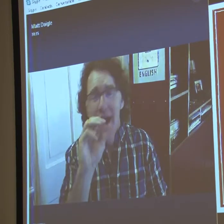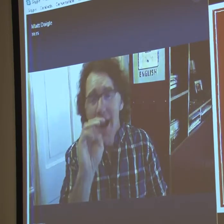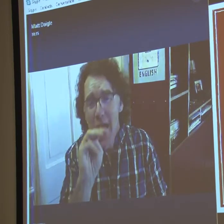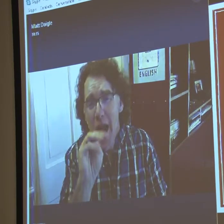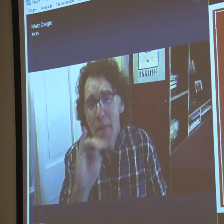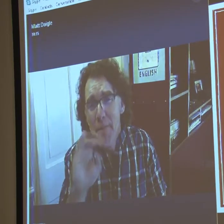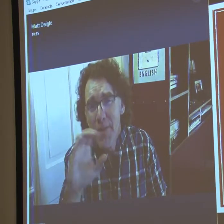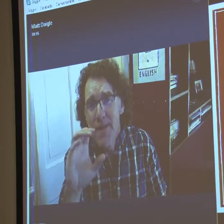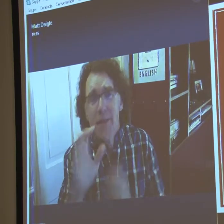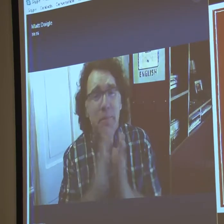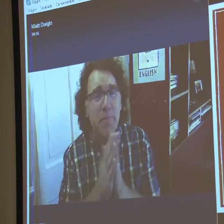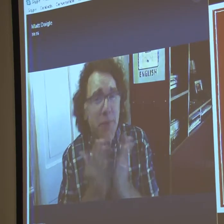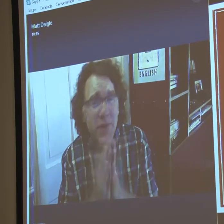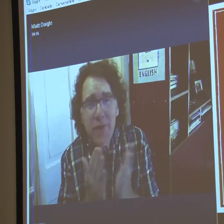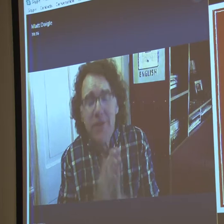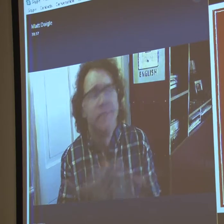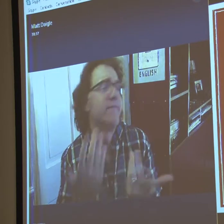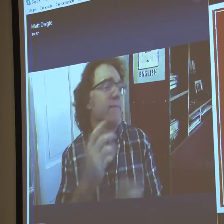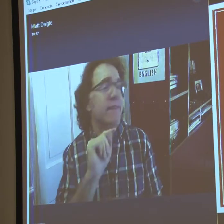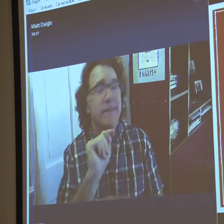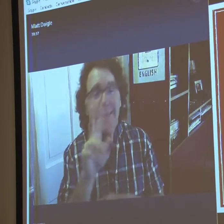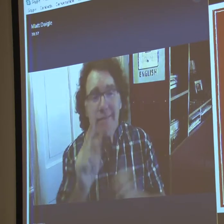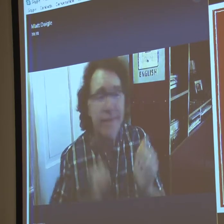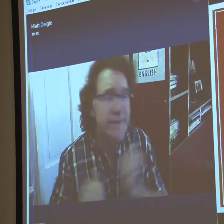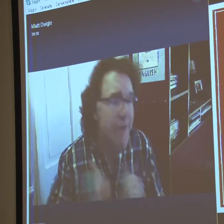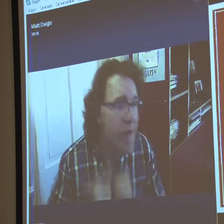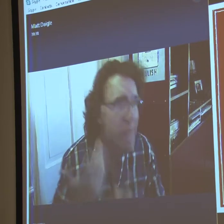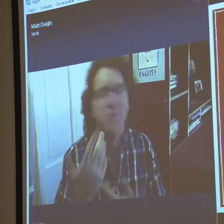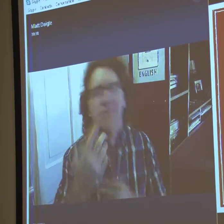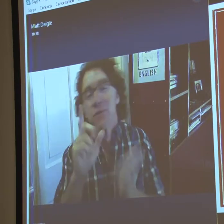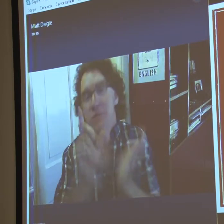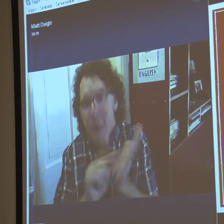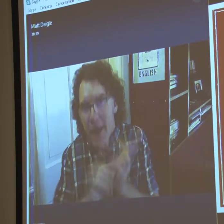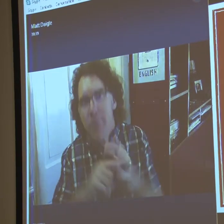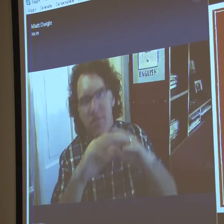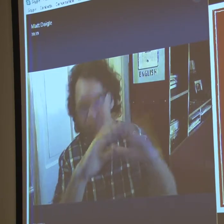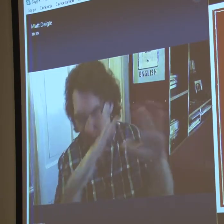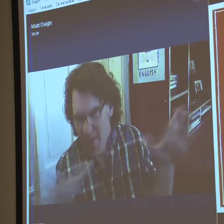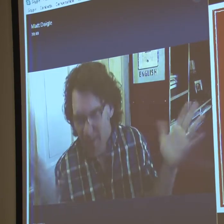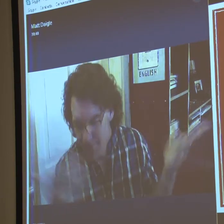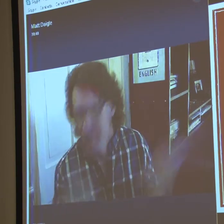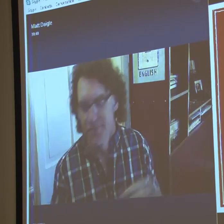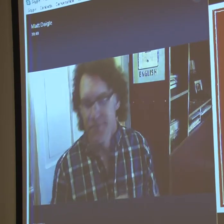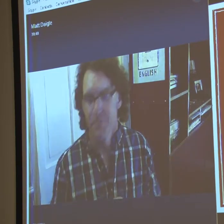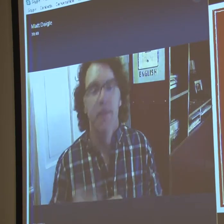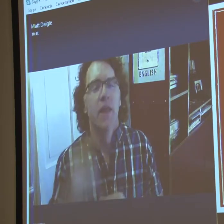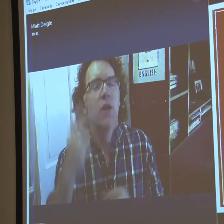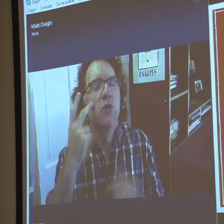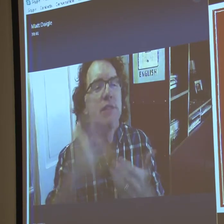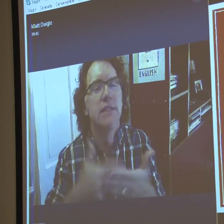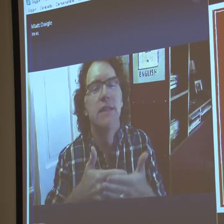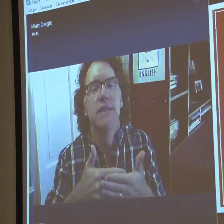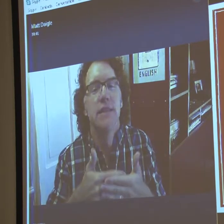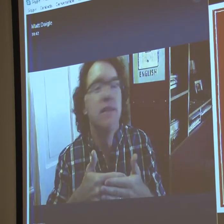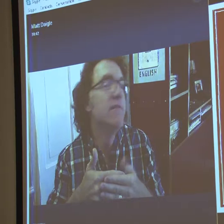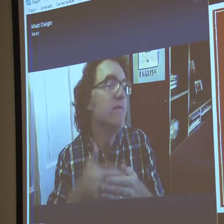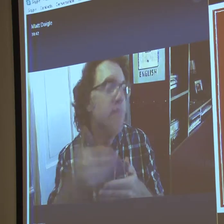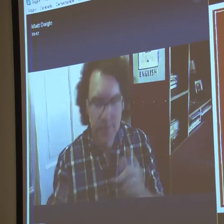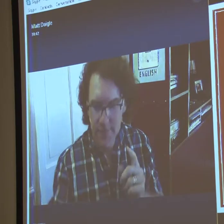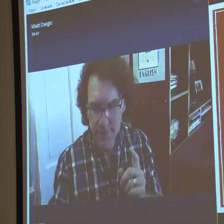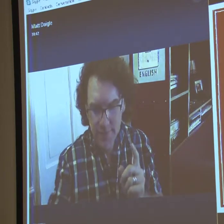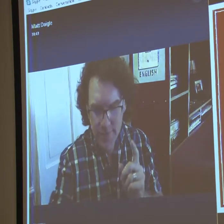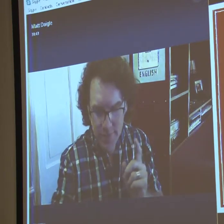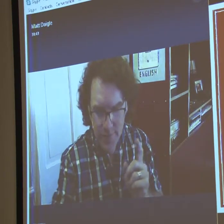also loved to read comic books. I loved looking at comics on TV as well.